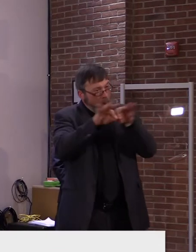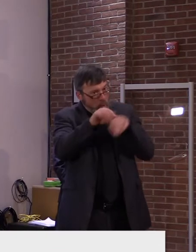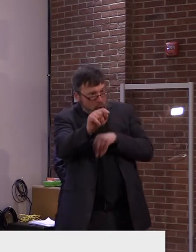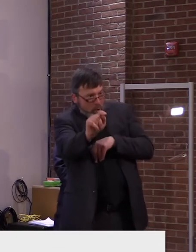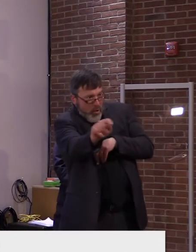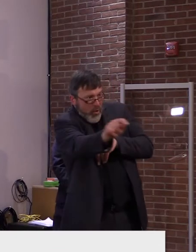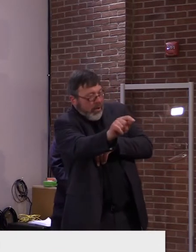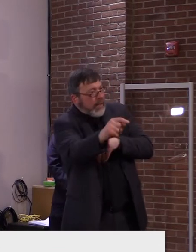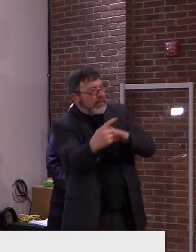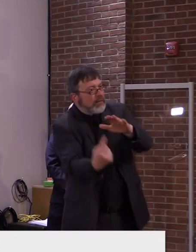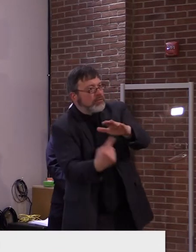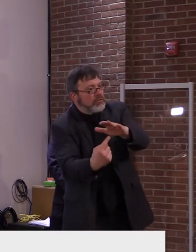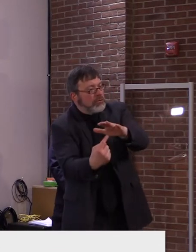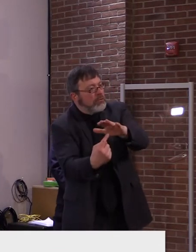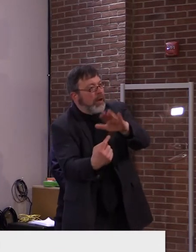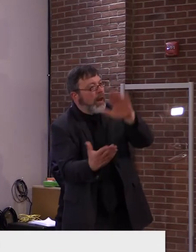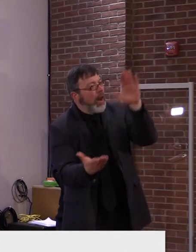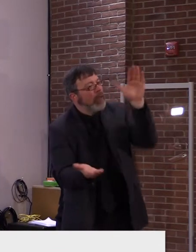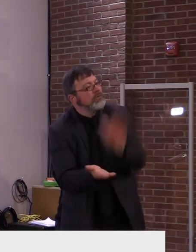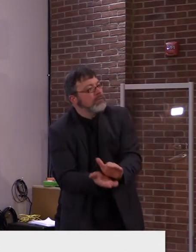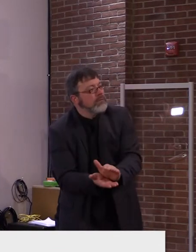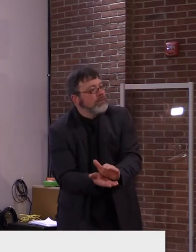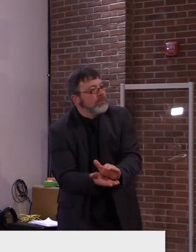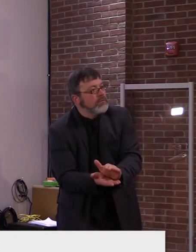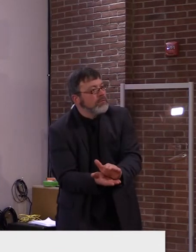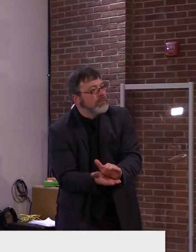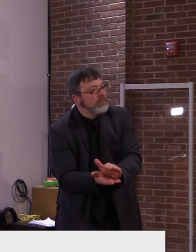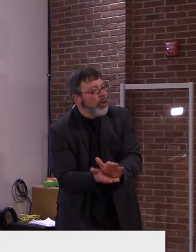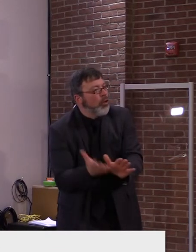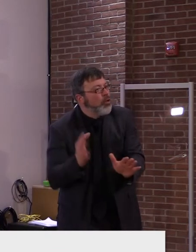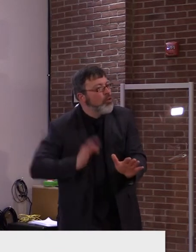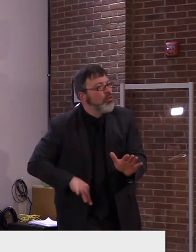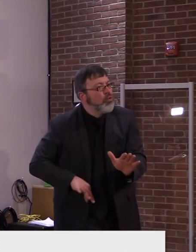with such a high proportion of the residents protected.